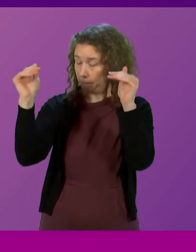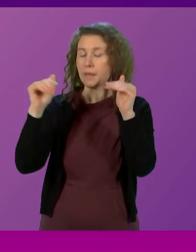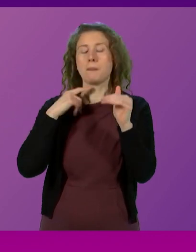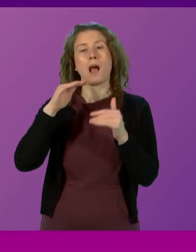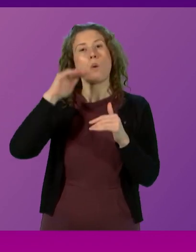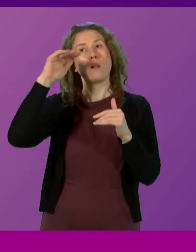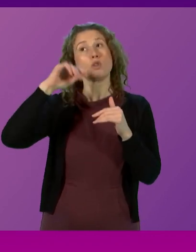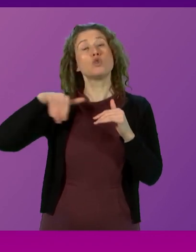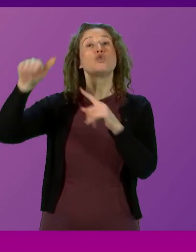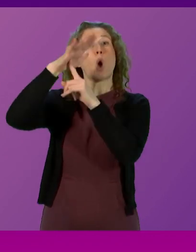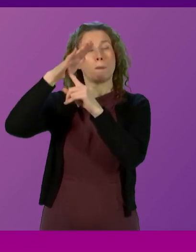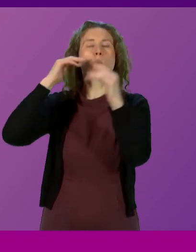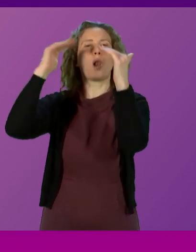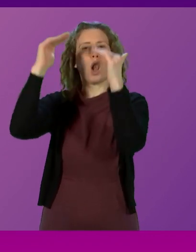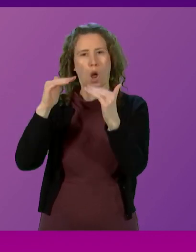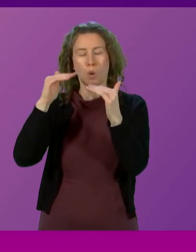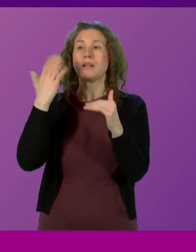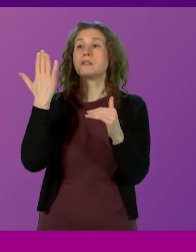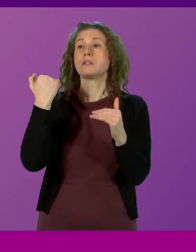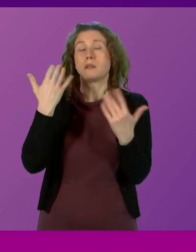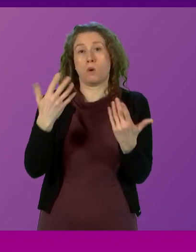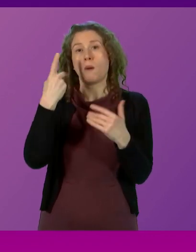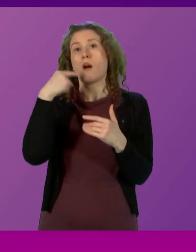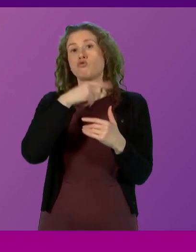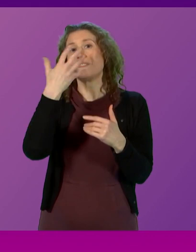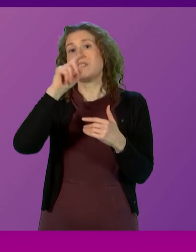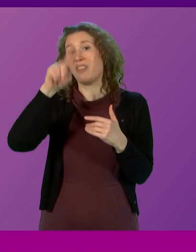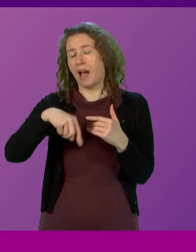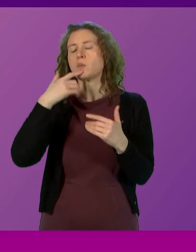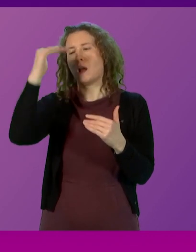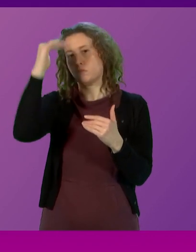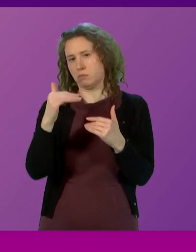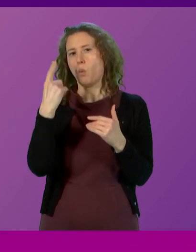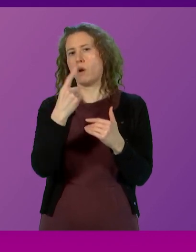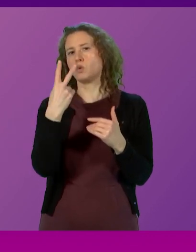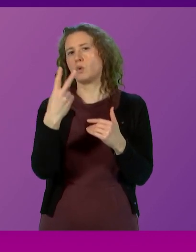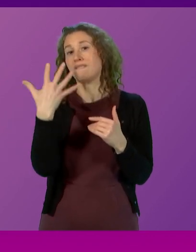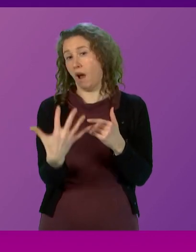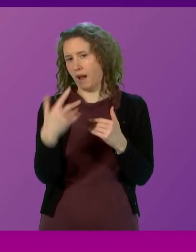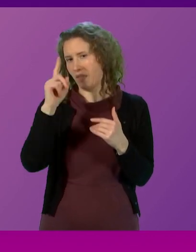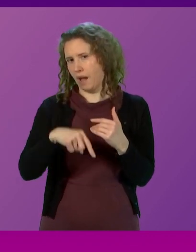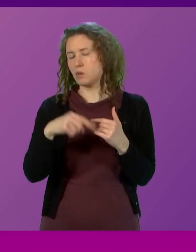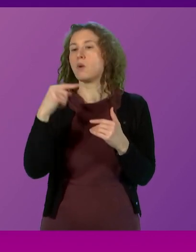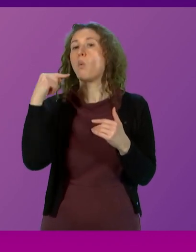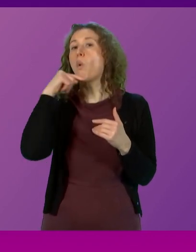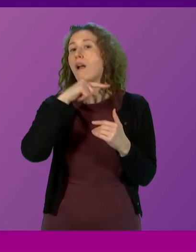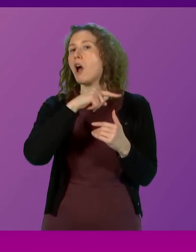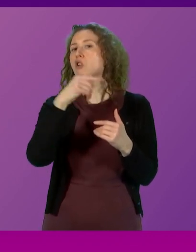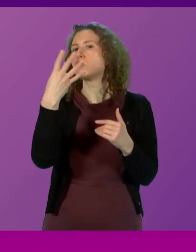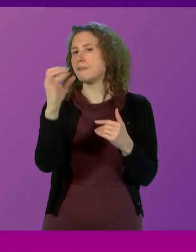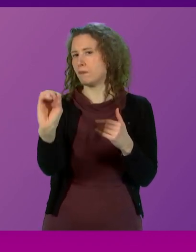I will lower the top rate threshold from £150,000 to £125,140.